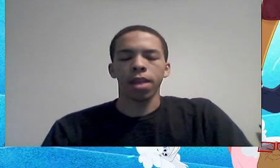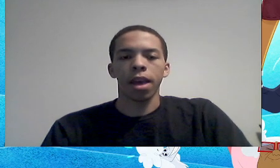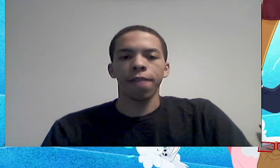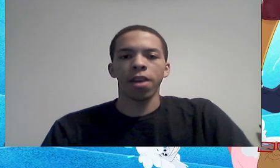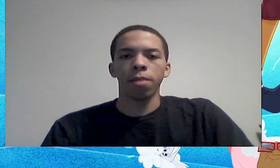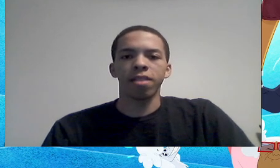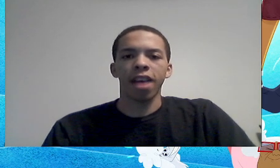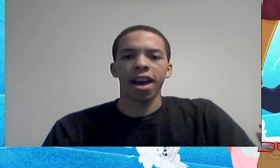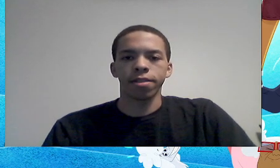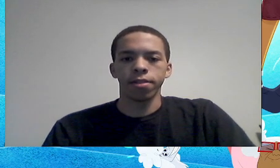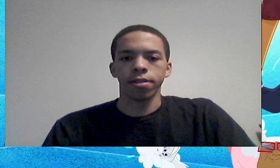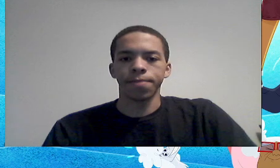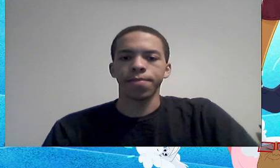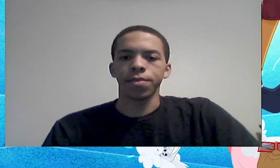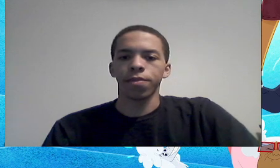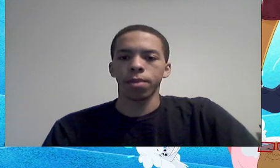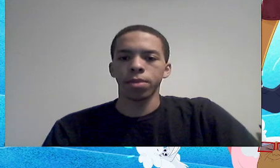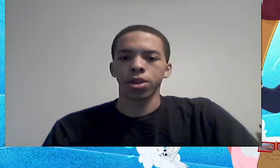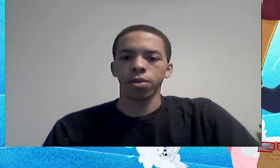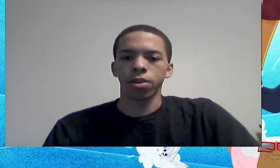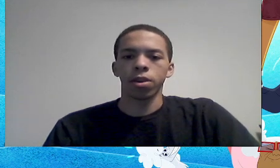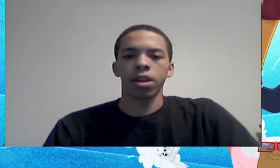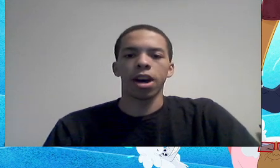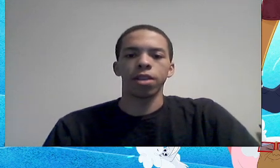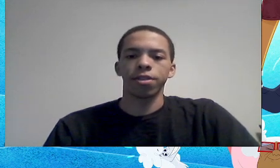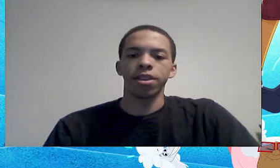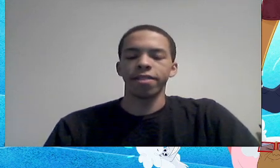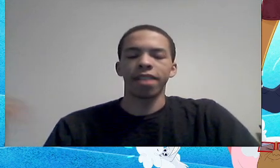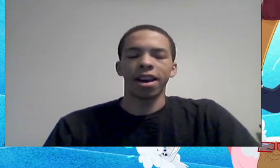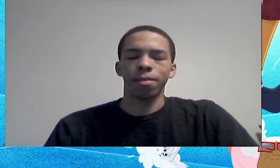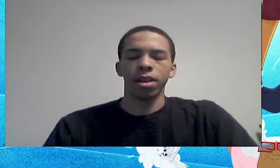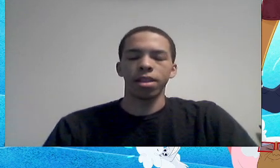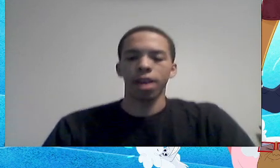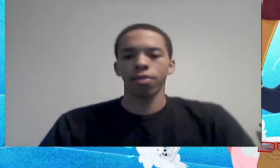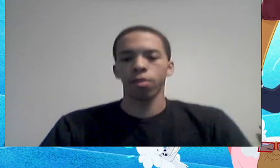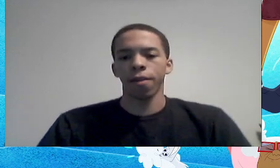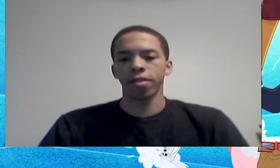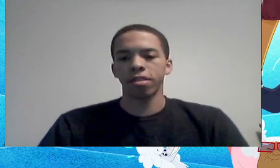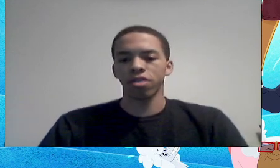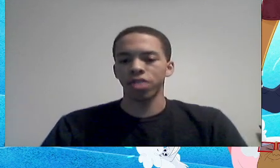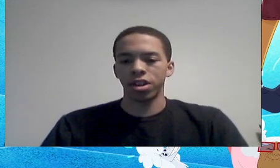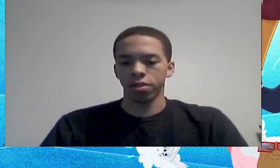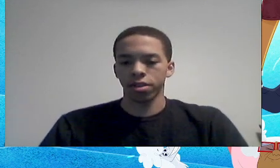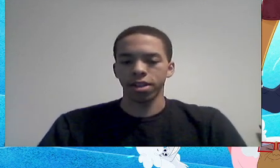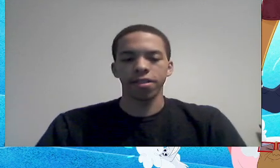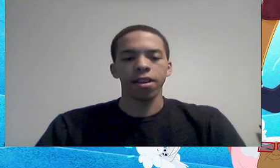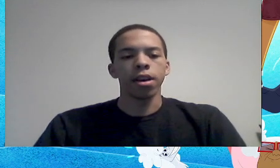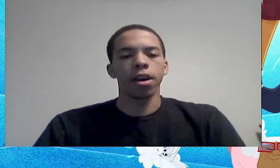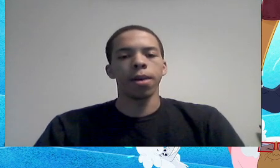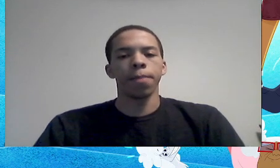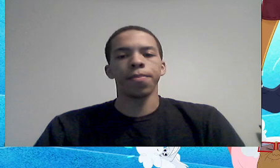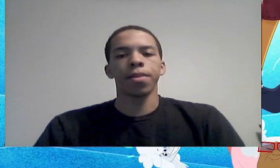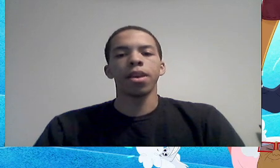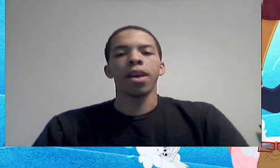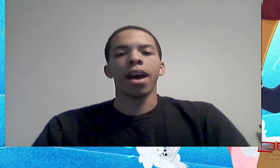a famous actor from a show called Otter Things. I immediately got the reference to Stranger Things,